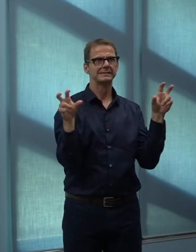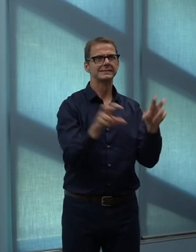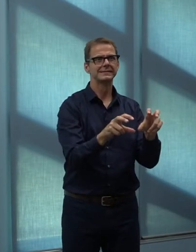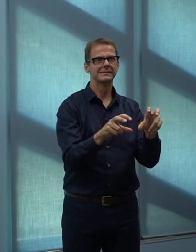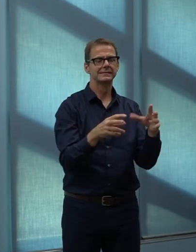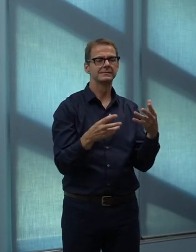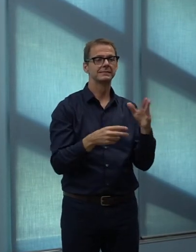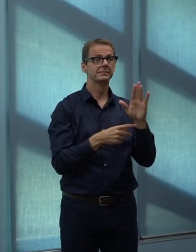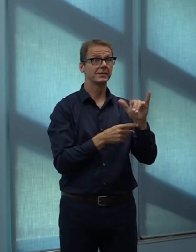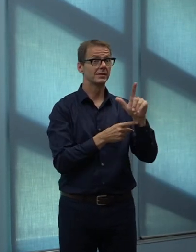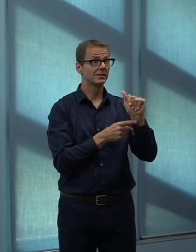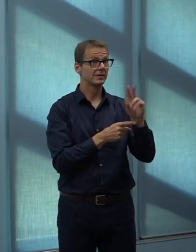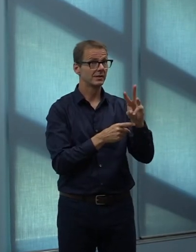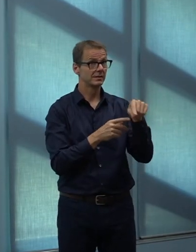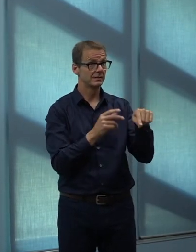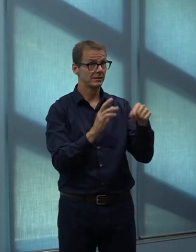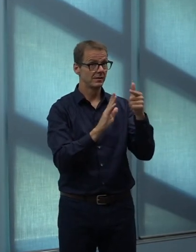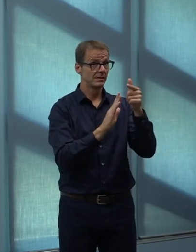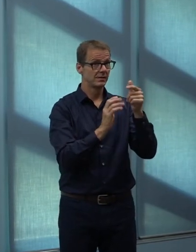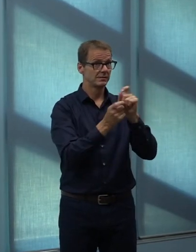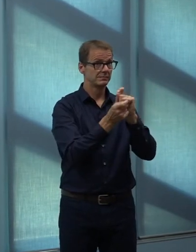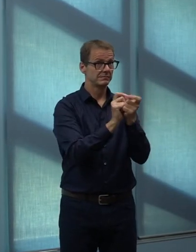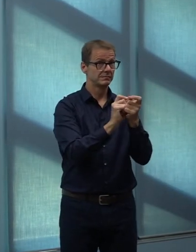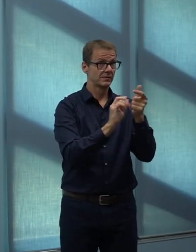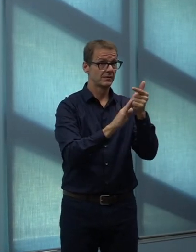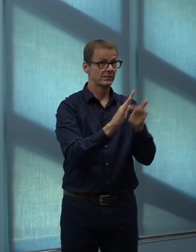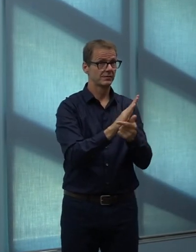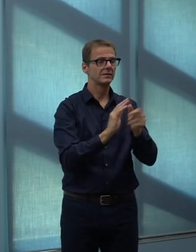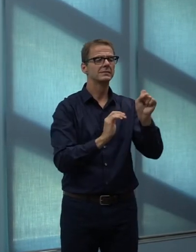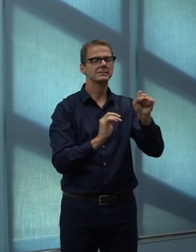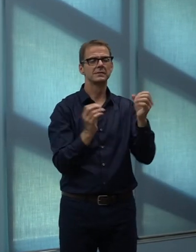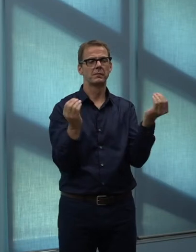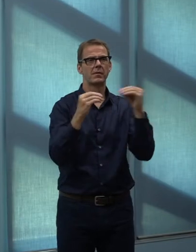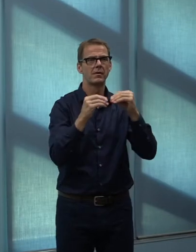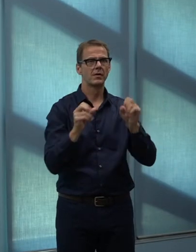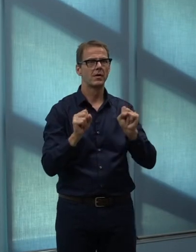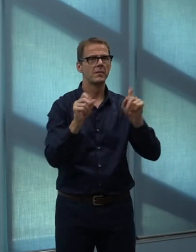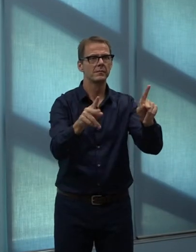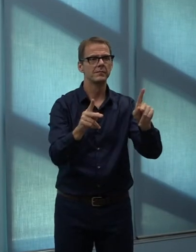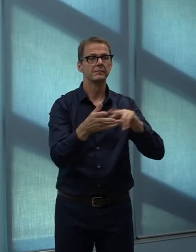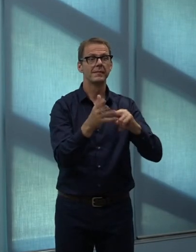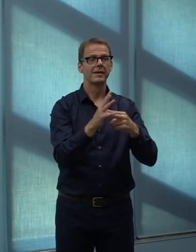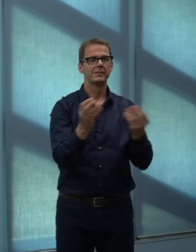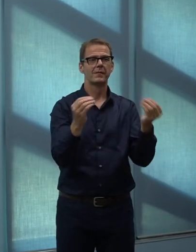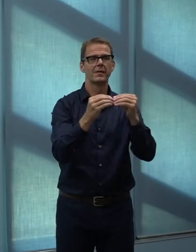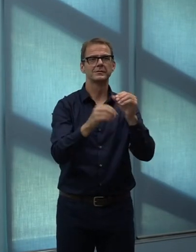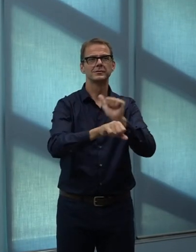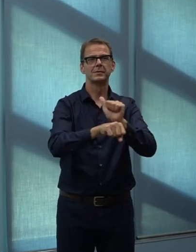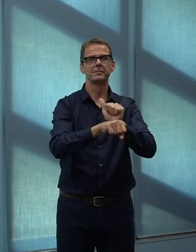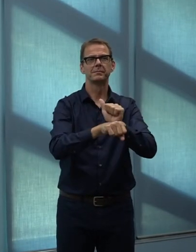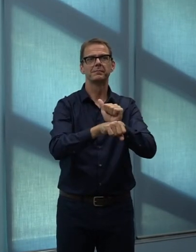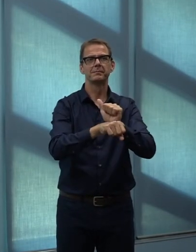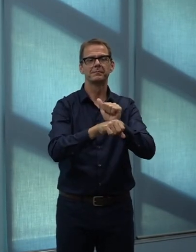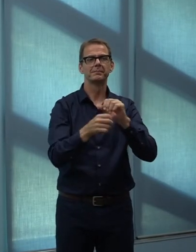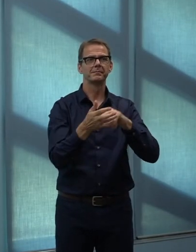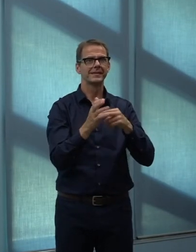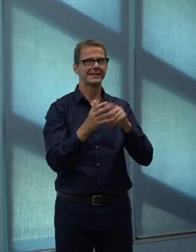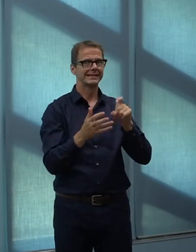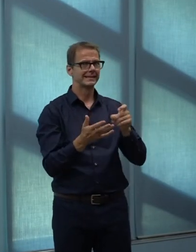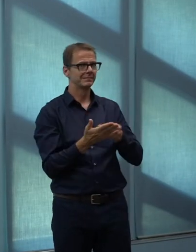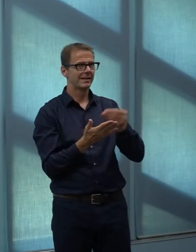a as a cut red tape economic stimulus measure. But in terms of overall patterns of how we live and move